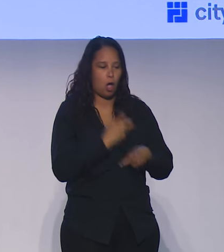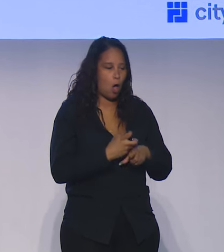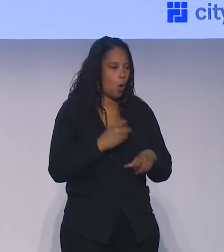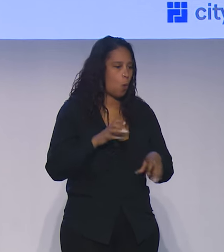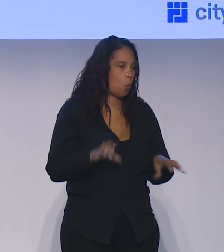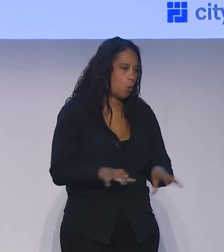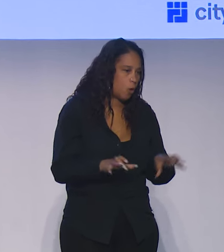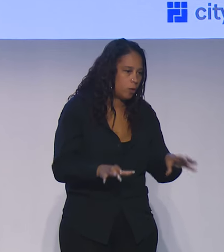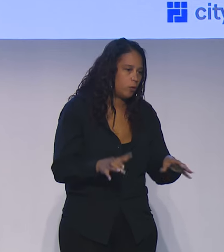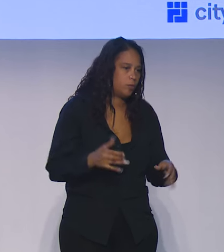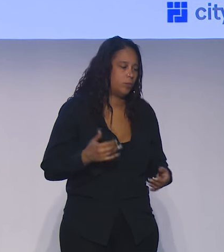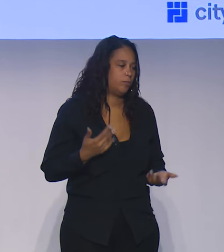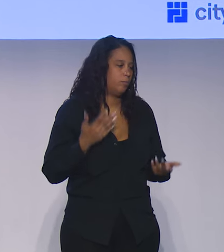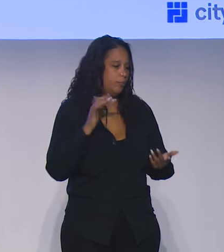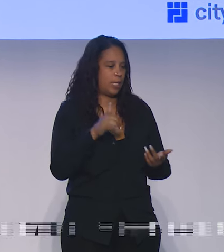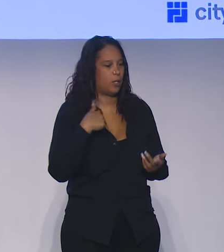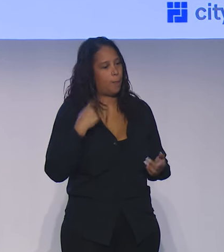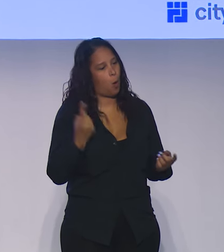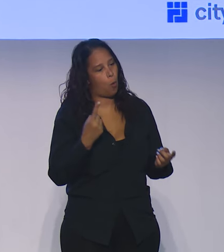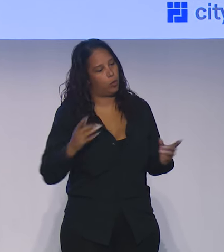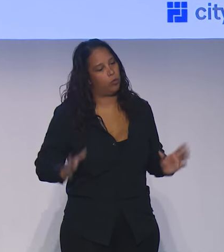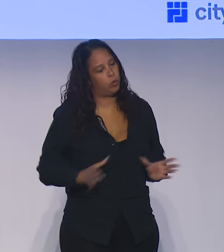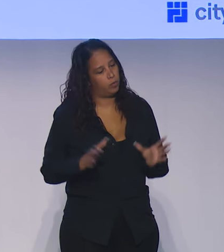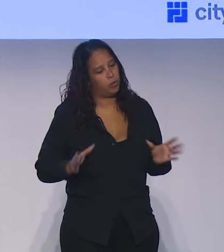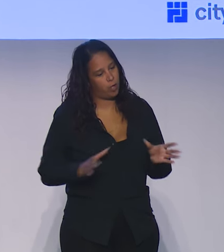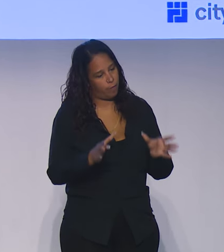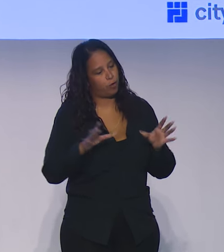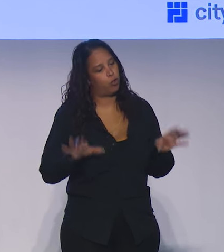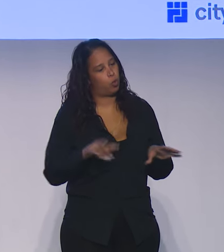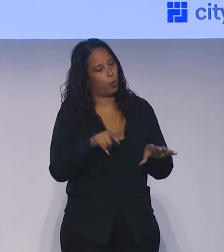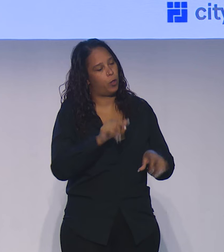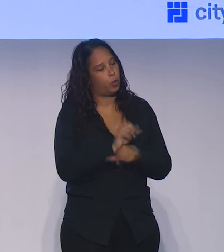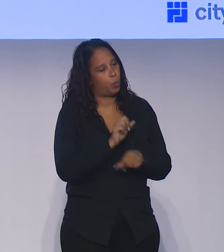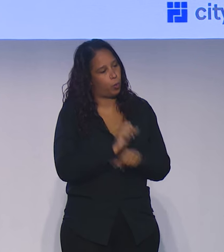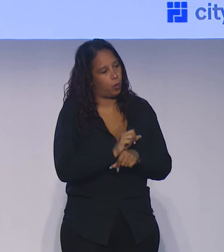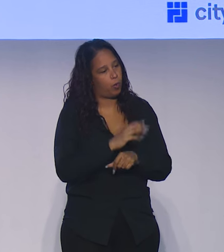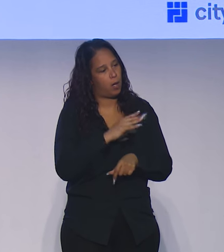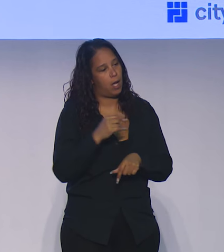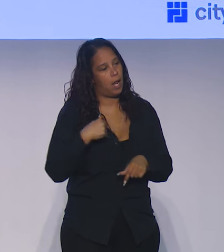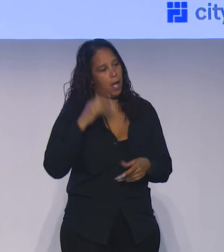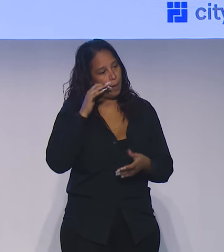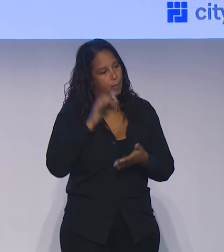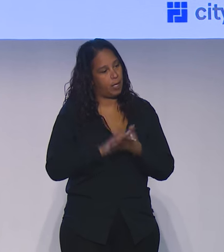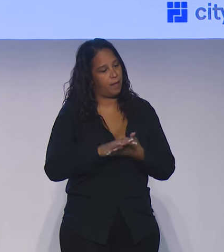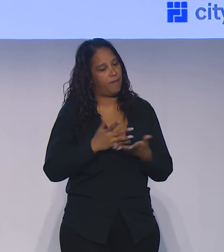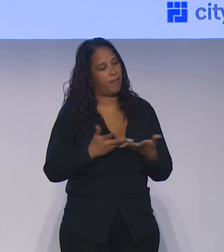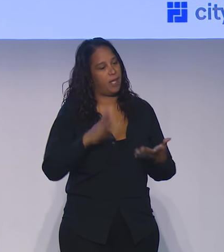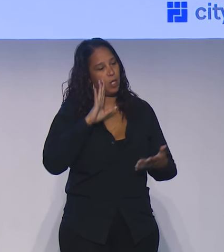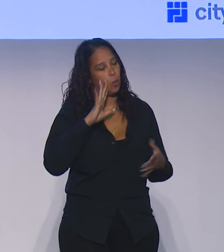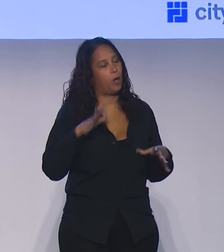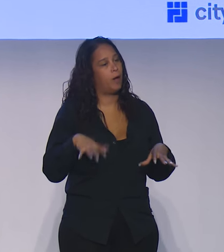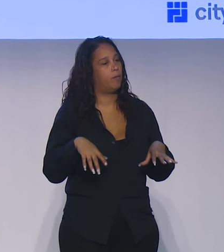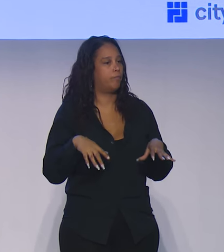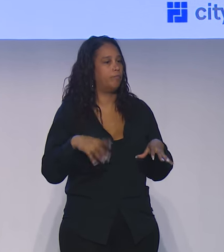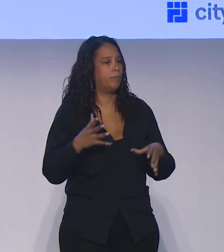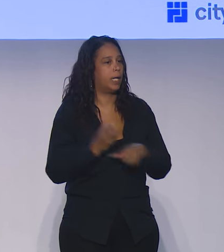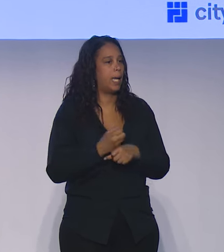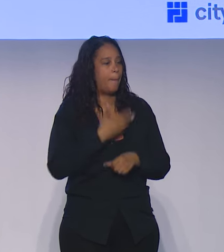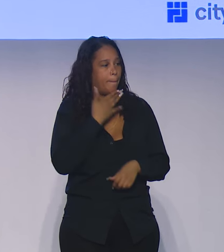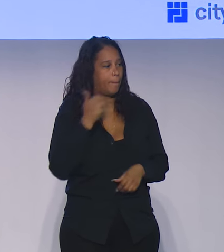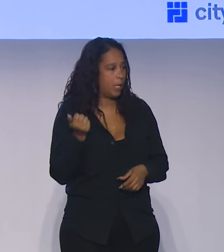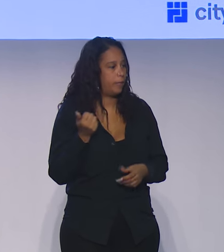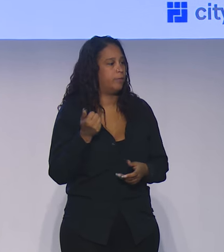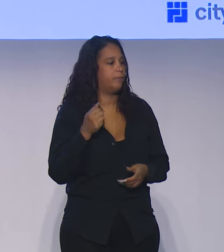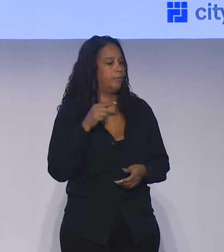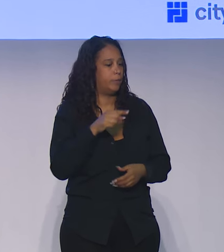work, and so I'm always really encouraging of people to do this work. And I believe that things are going to get better. And I think that the world